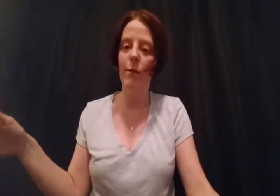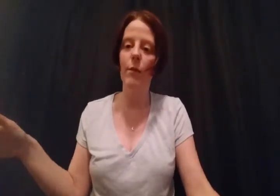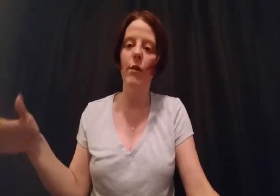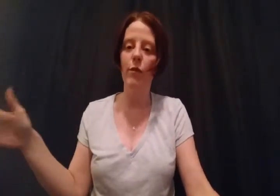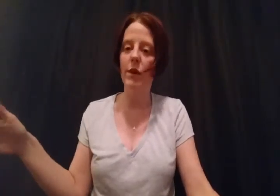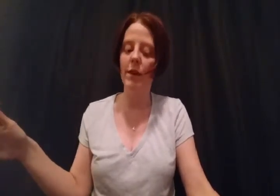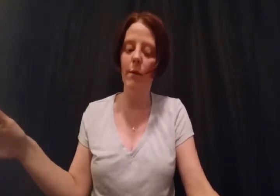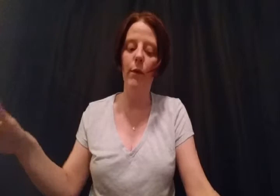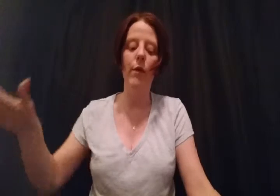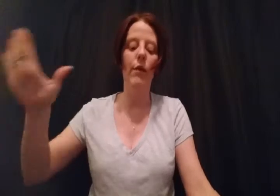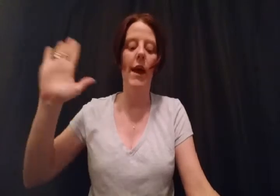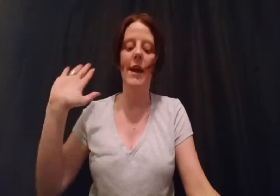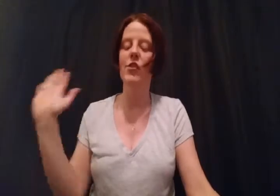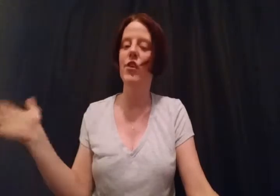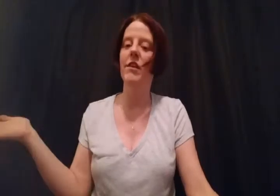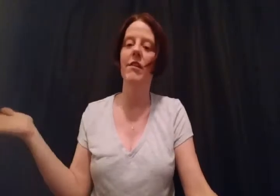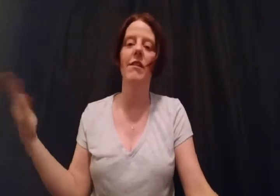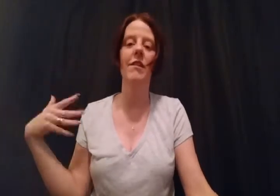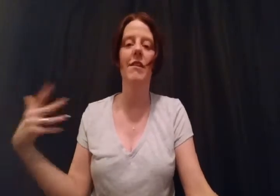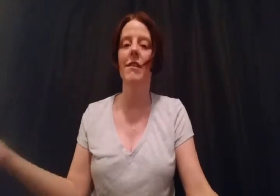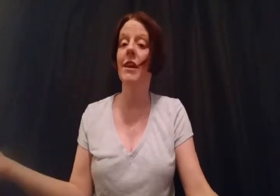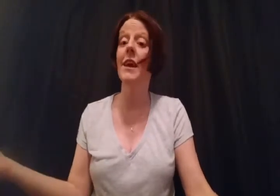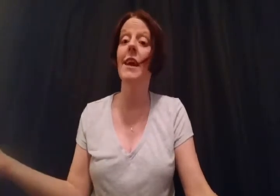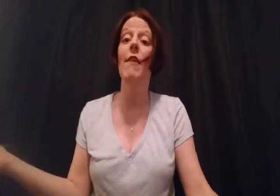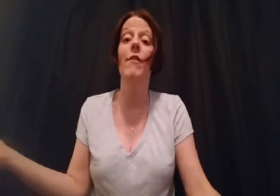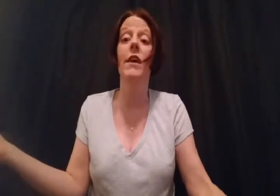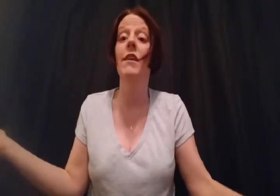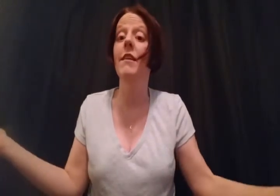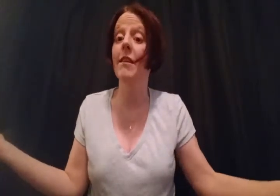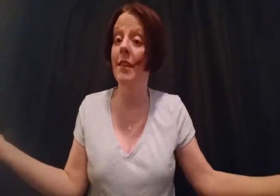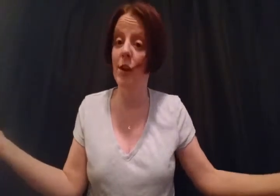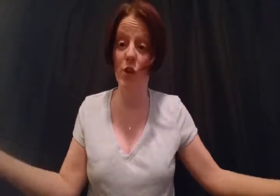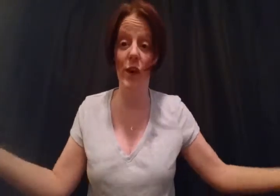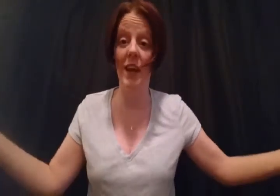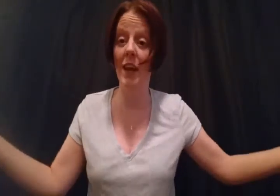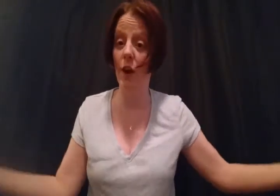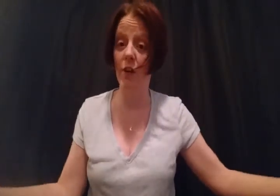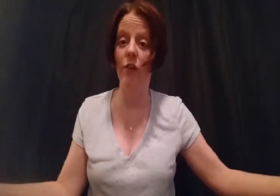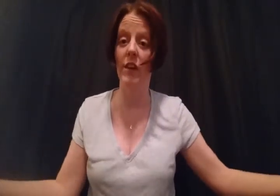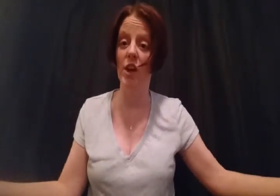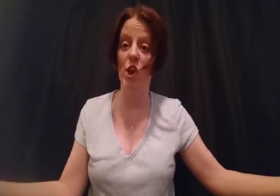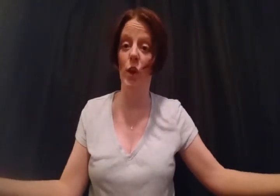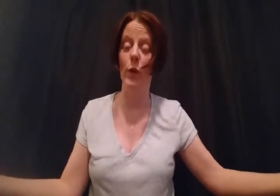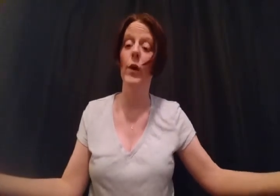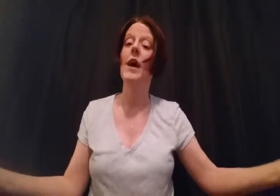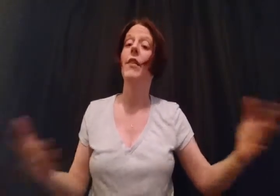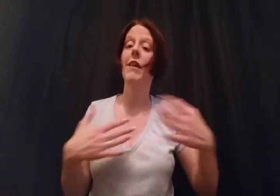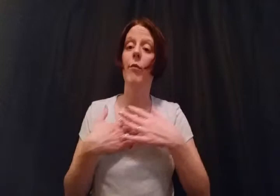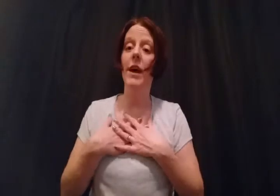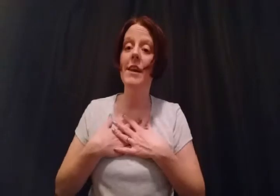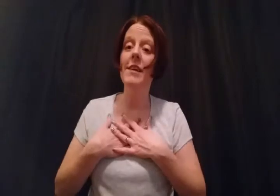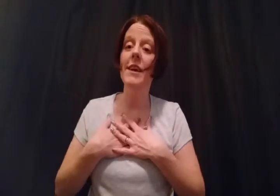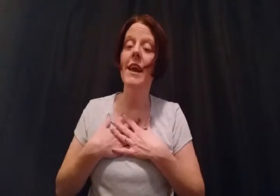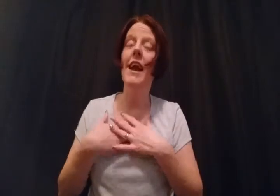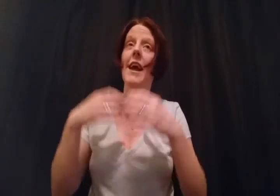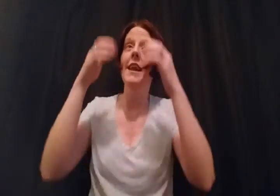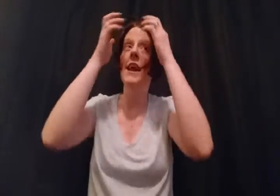sample, the free sample, and just see if it is intriguing or interesting to you. That's what I did. And